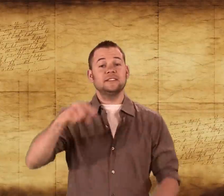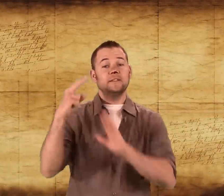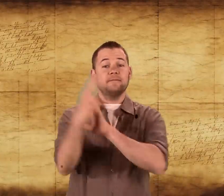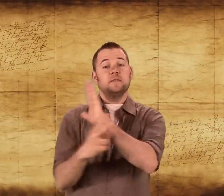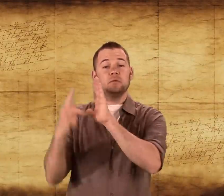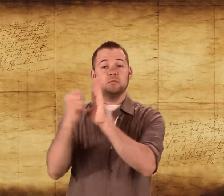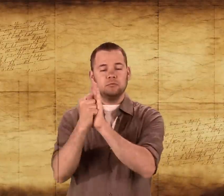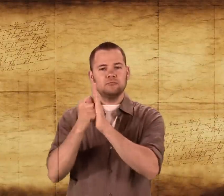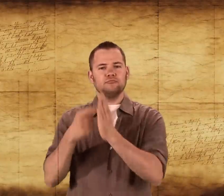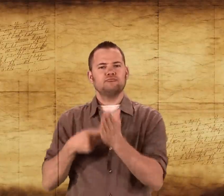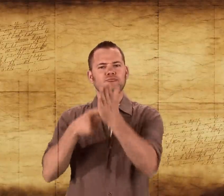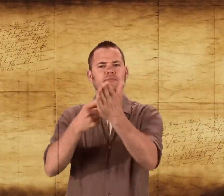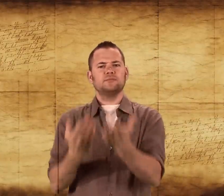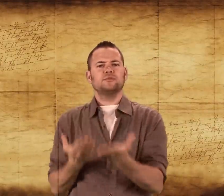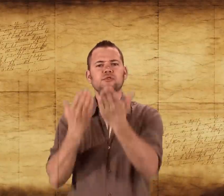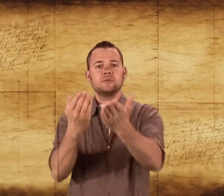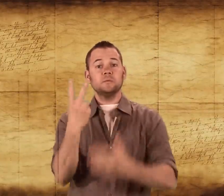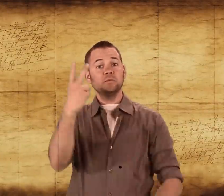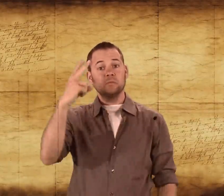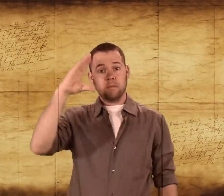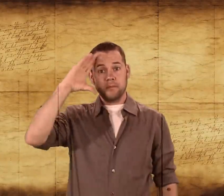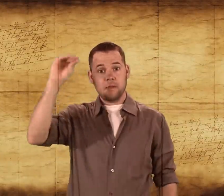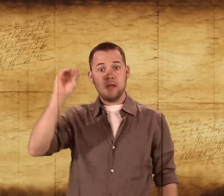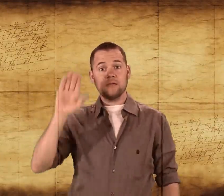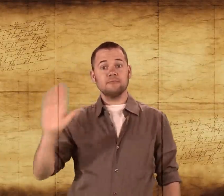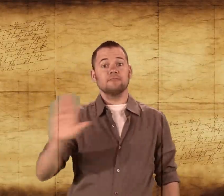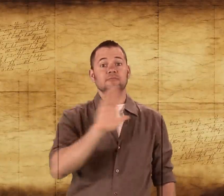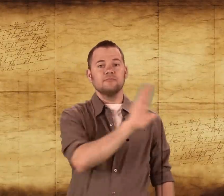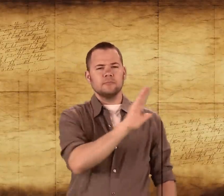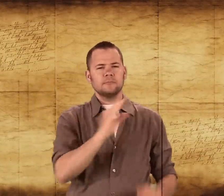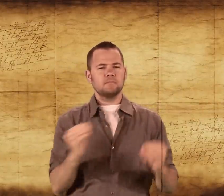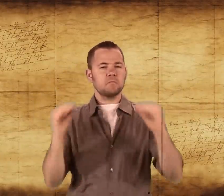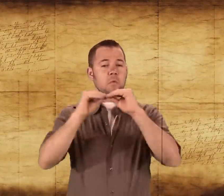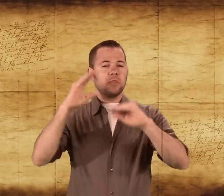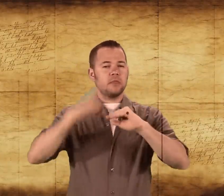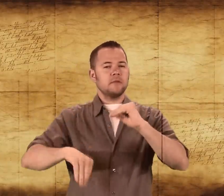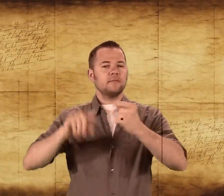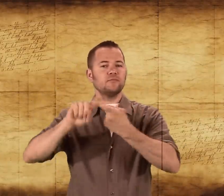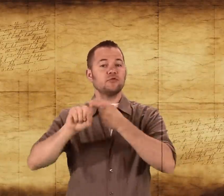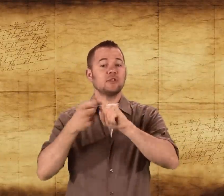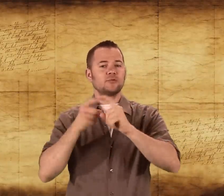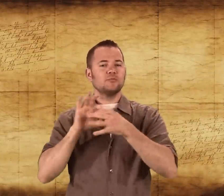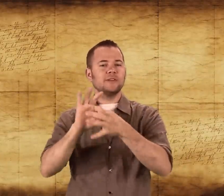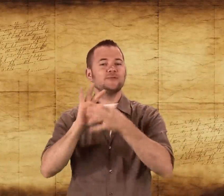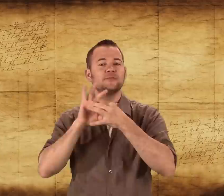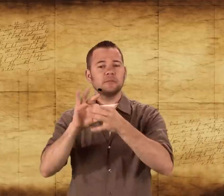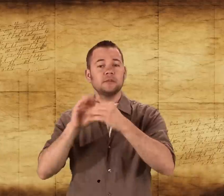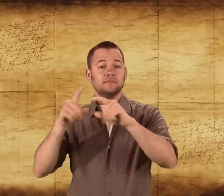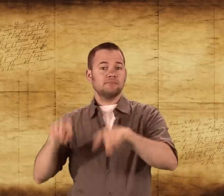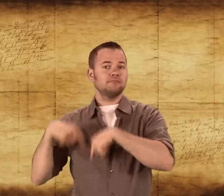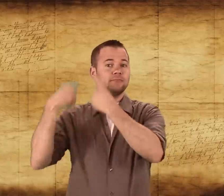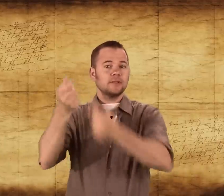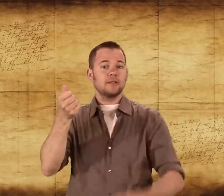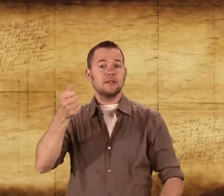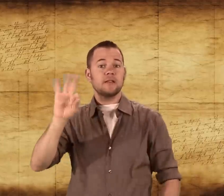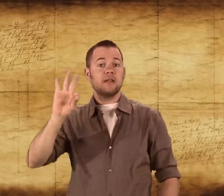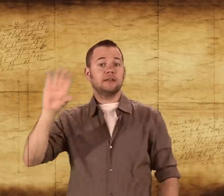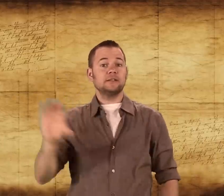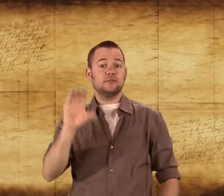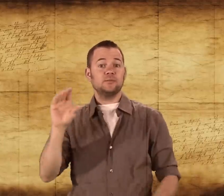This video can show two men who had a more than friends relationship. It began in the